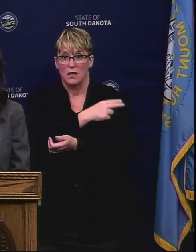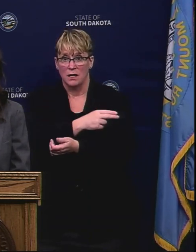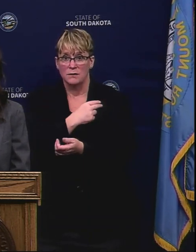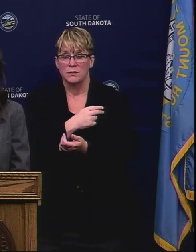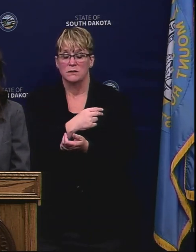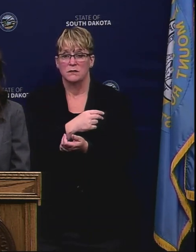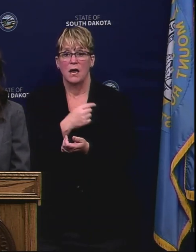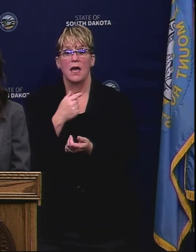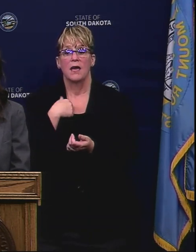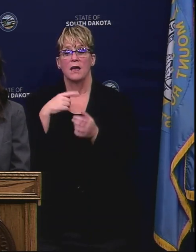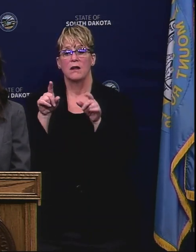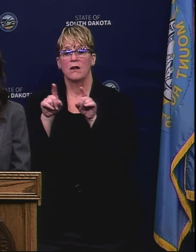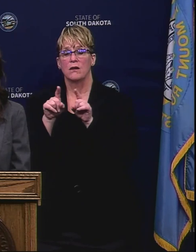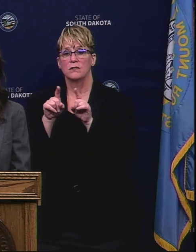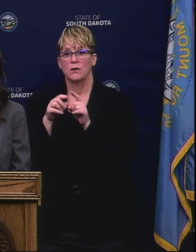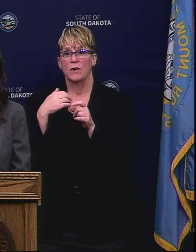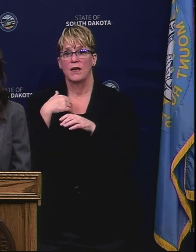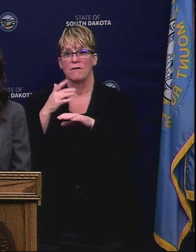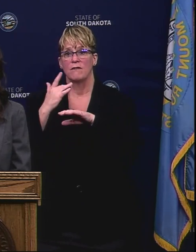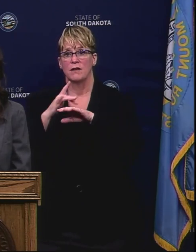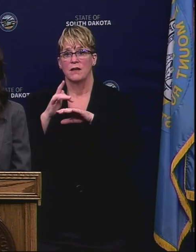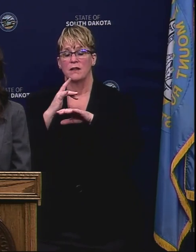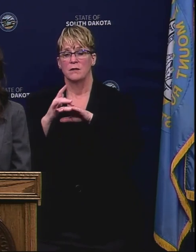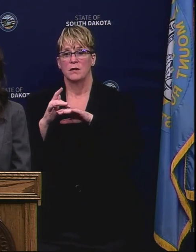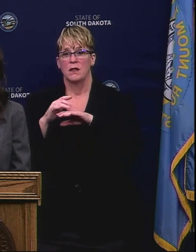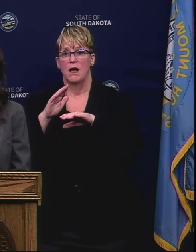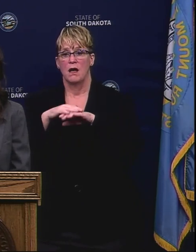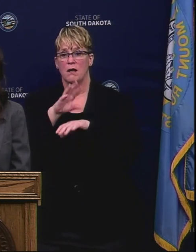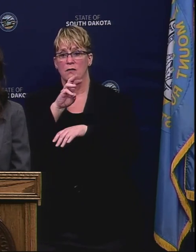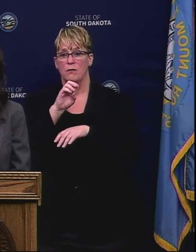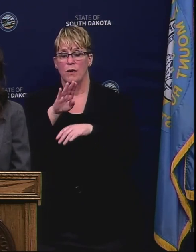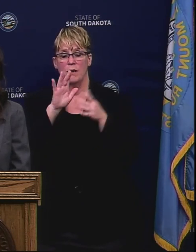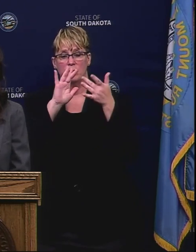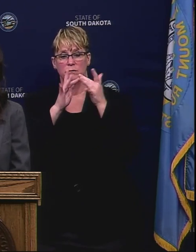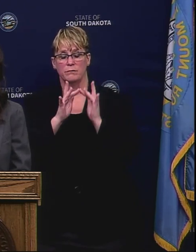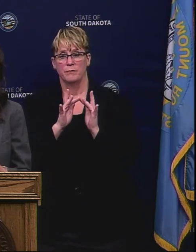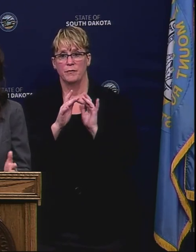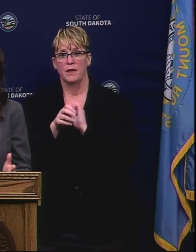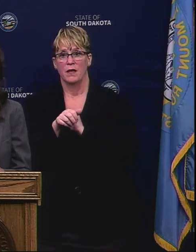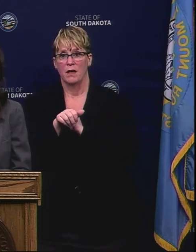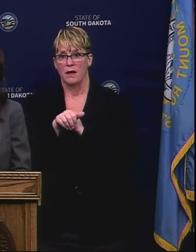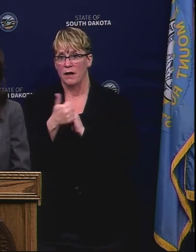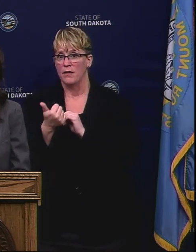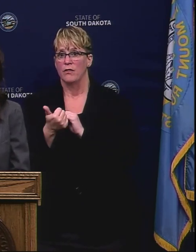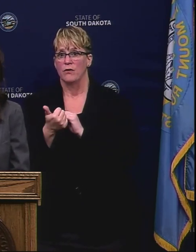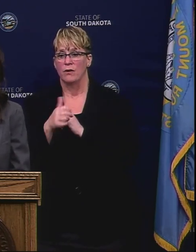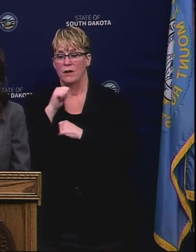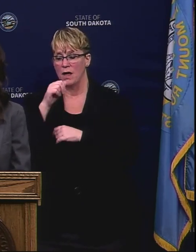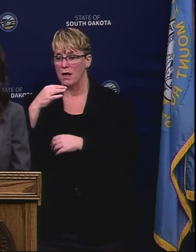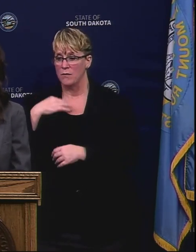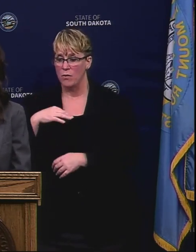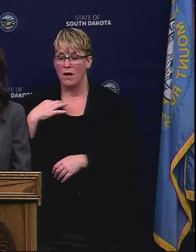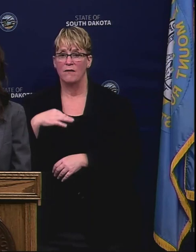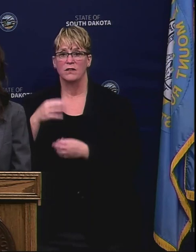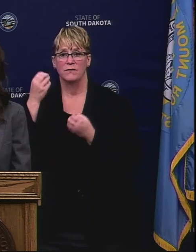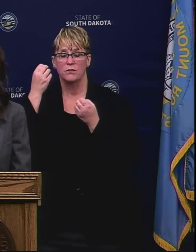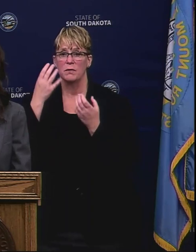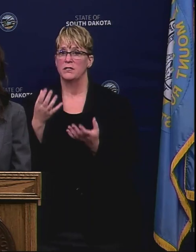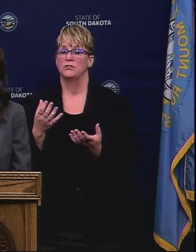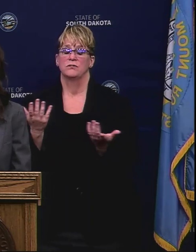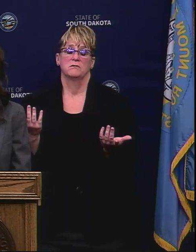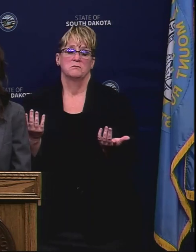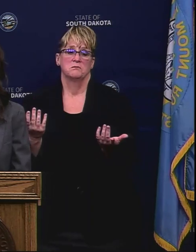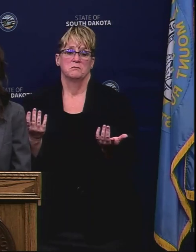well. And we've drawn attention and put available on our website, other nonprofits information,